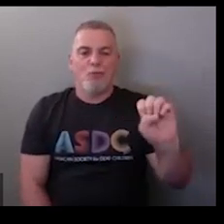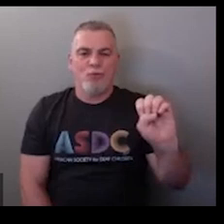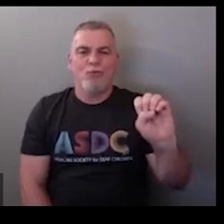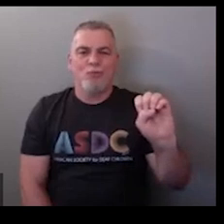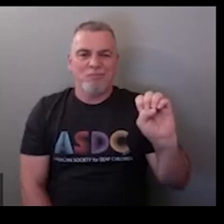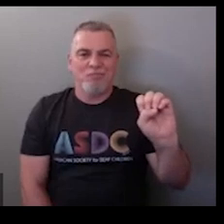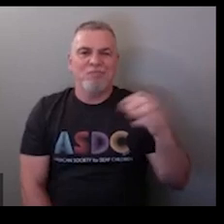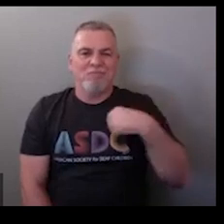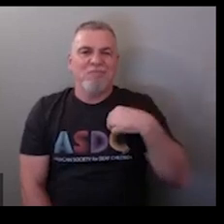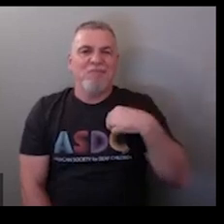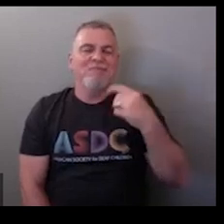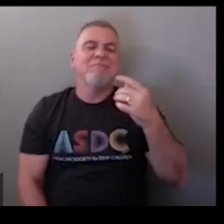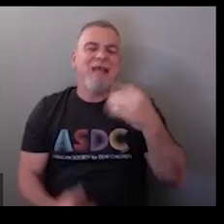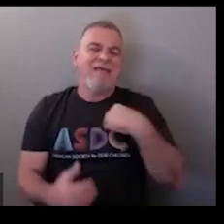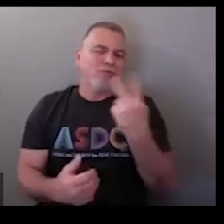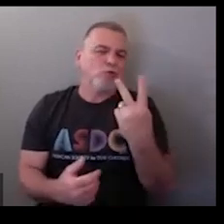glue